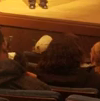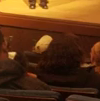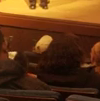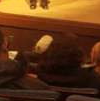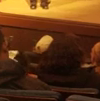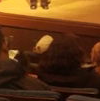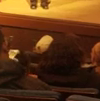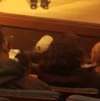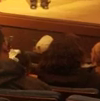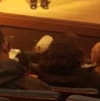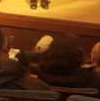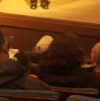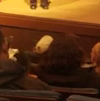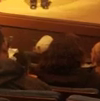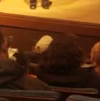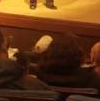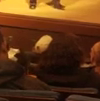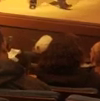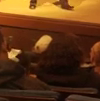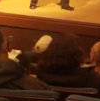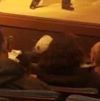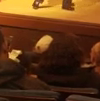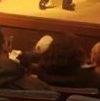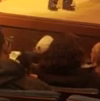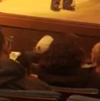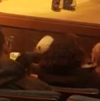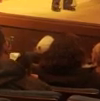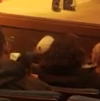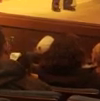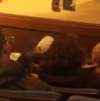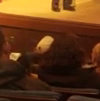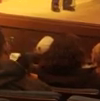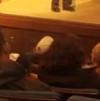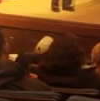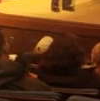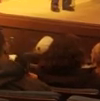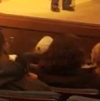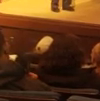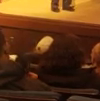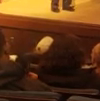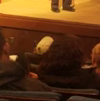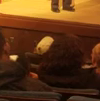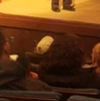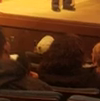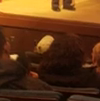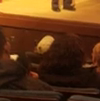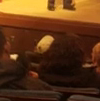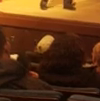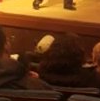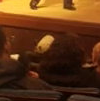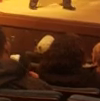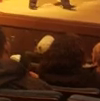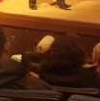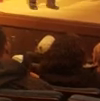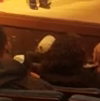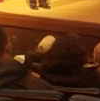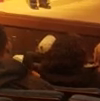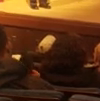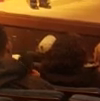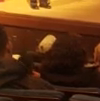that signing does not fit with the world languages. So basically meaning spoken languages.